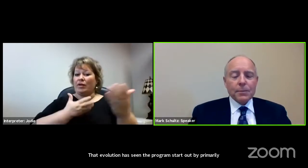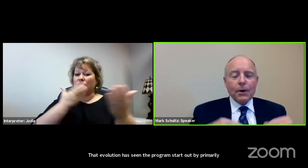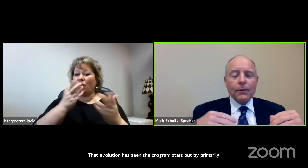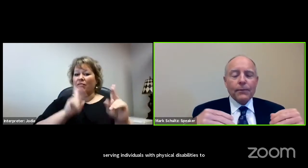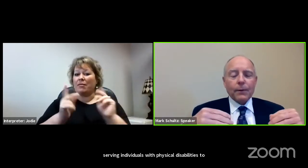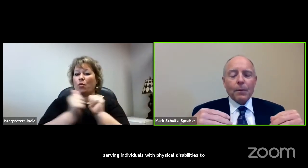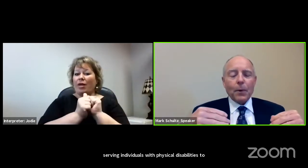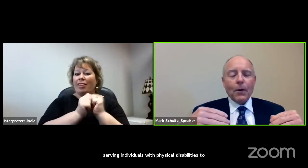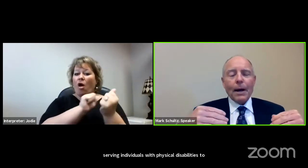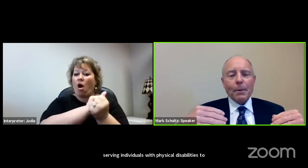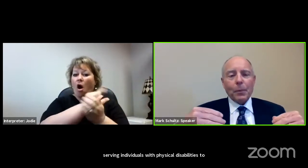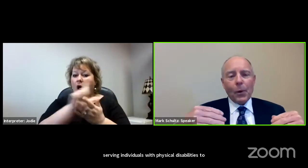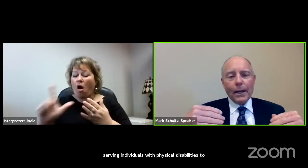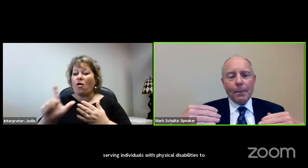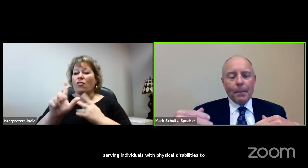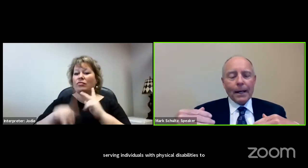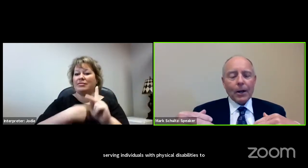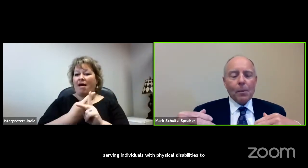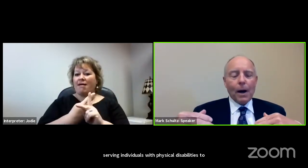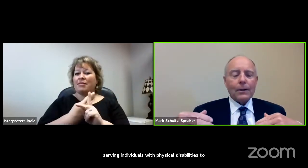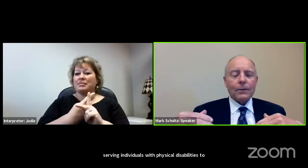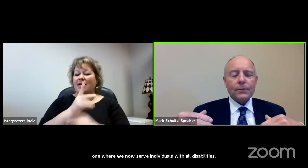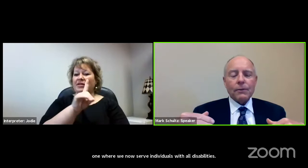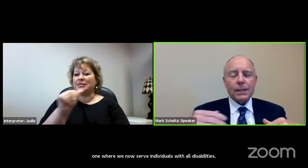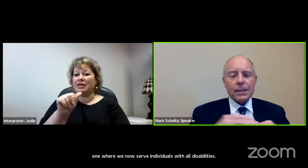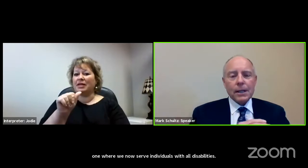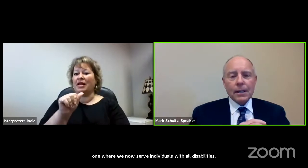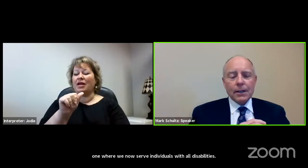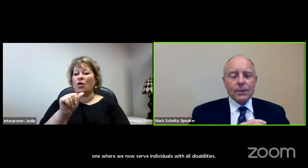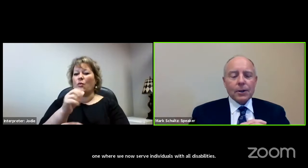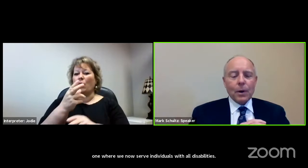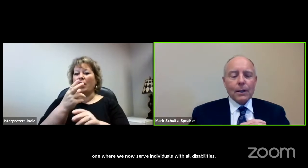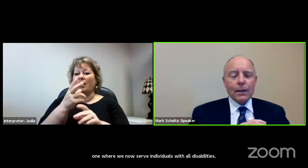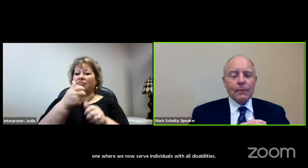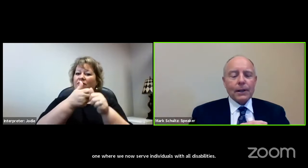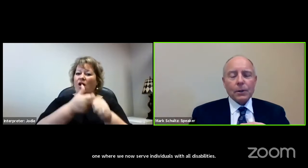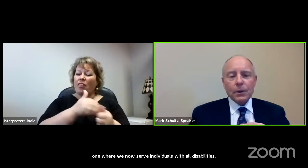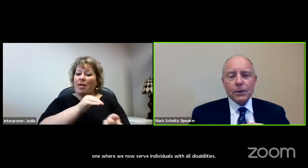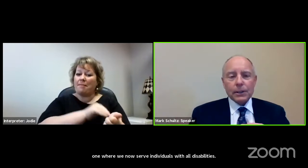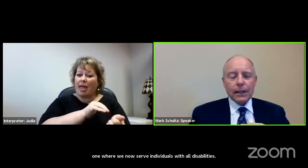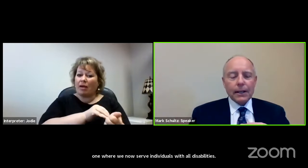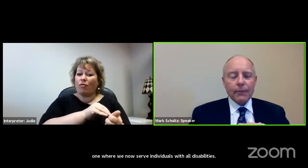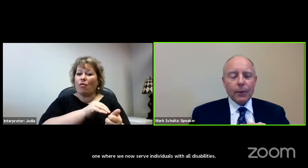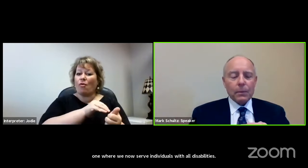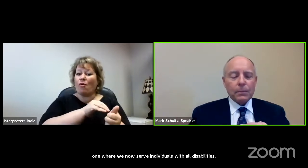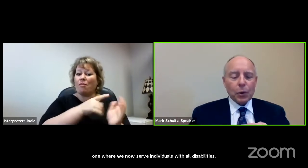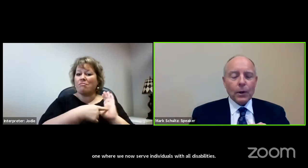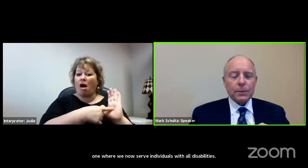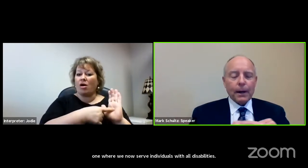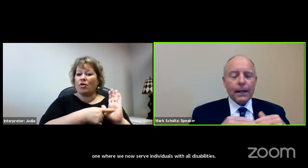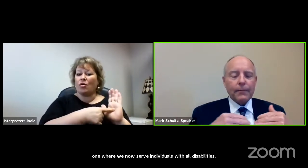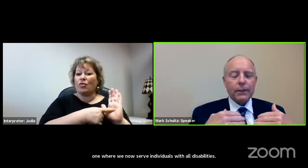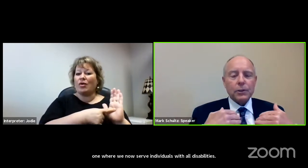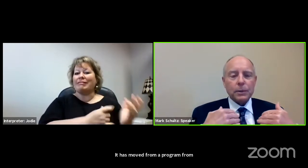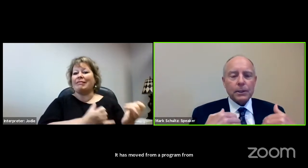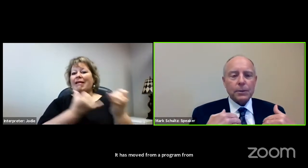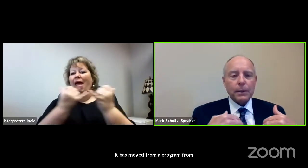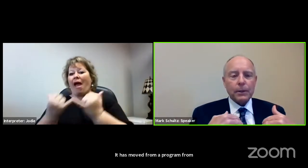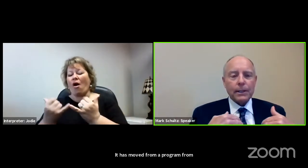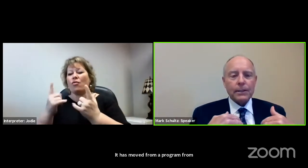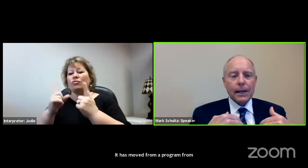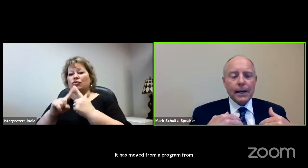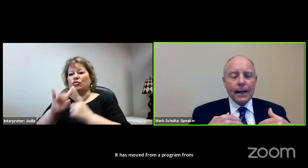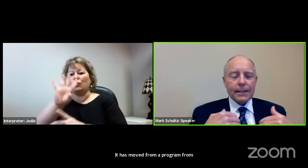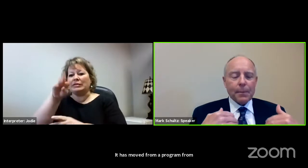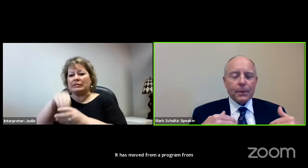It has moved from a program employing a medical model of service to one of inclusion and informed choice by individuals with